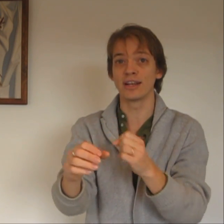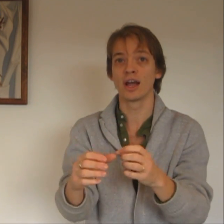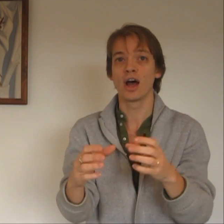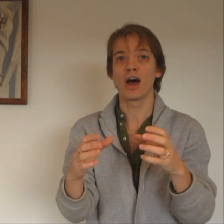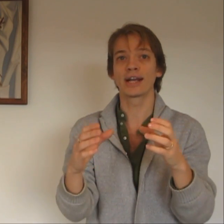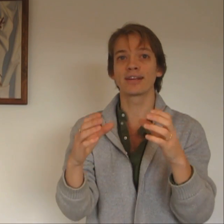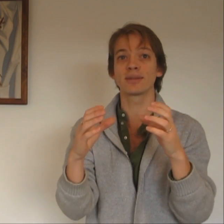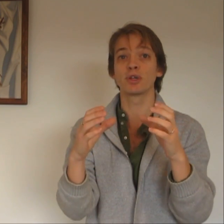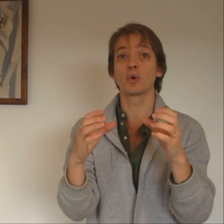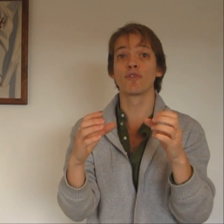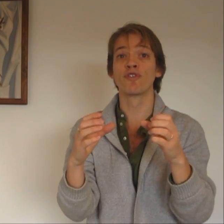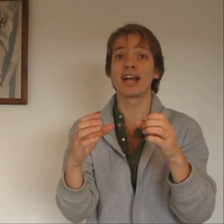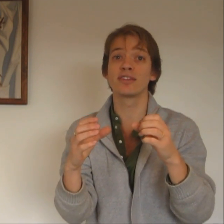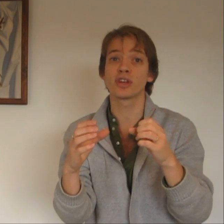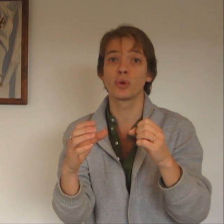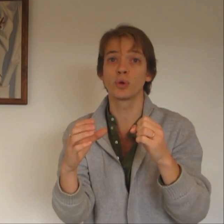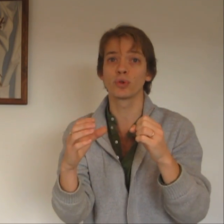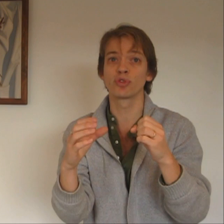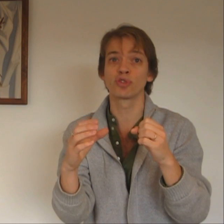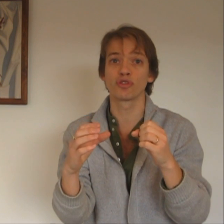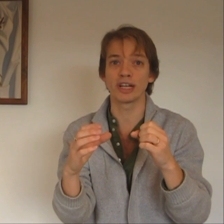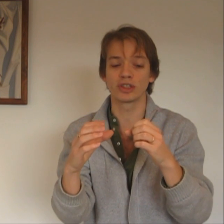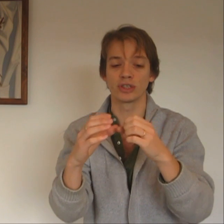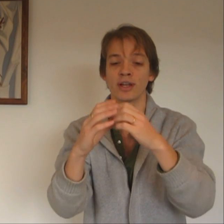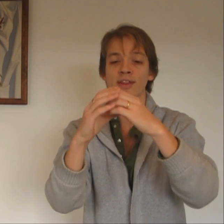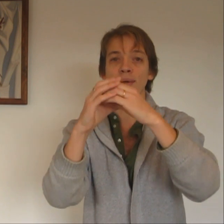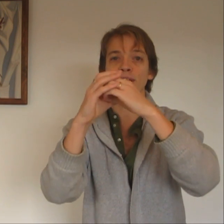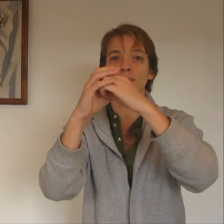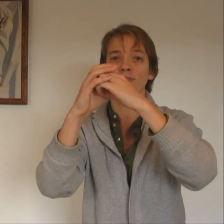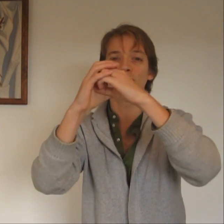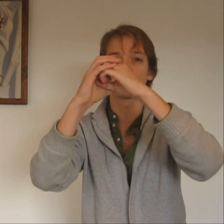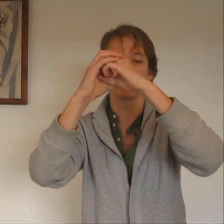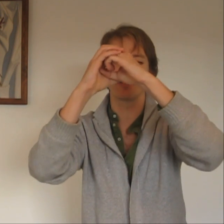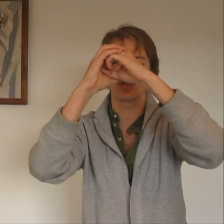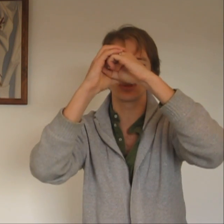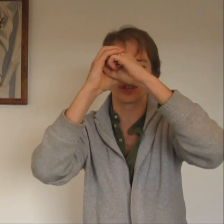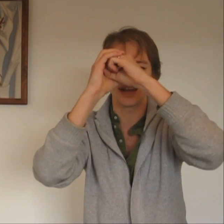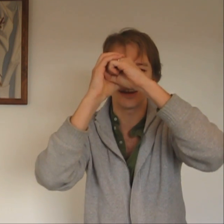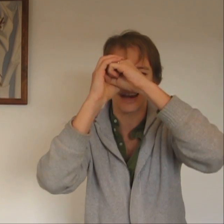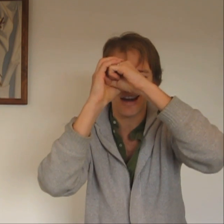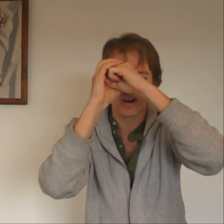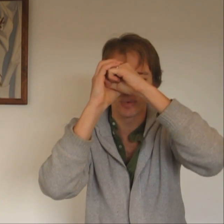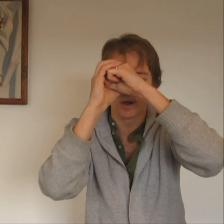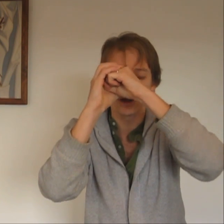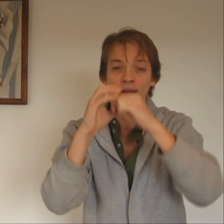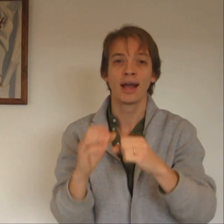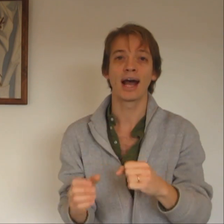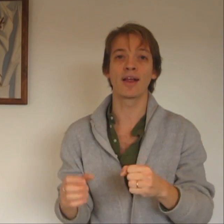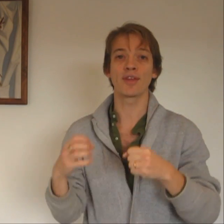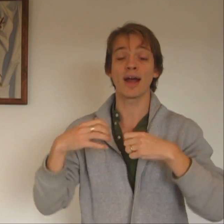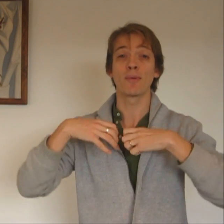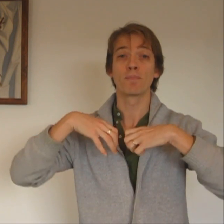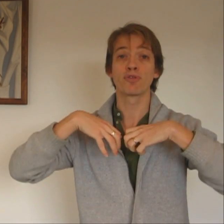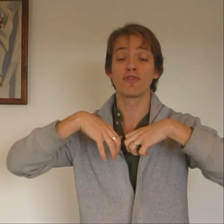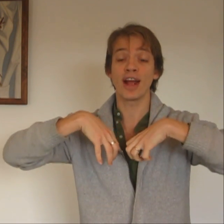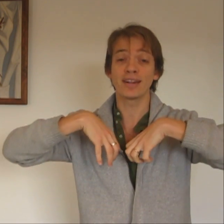I get something called vasoconstriction. That means my blood vessels get narrower, and that prevents